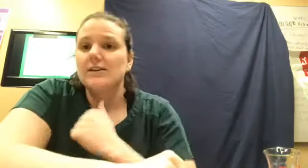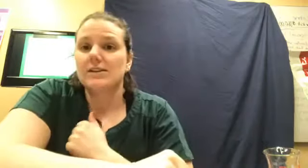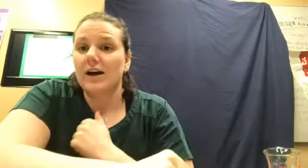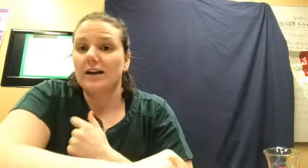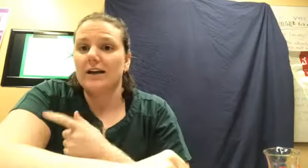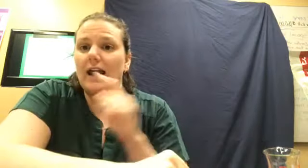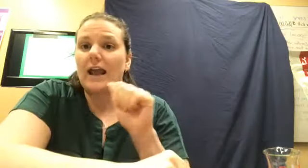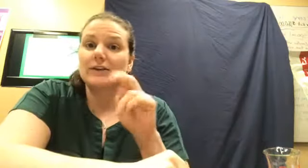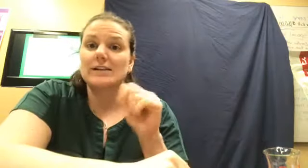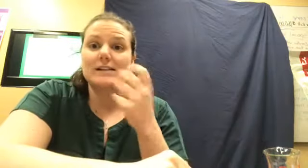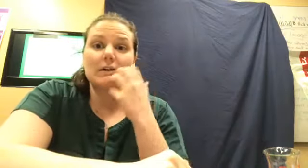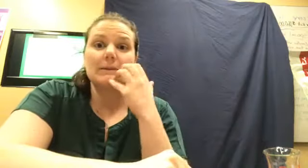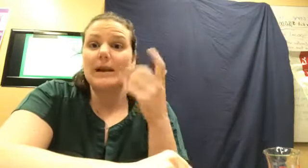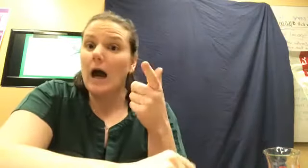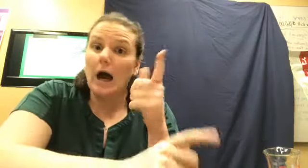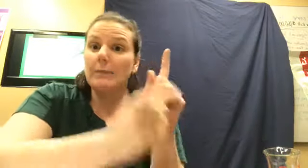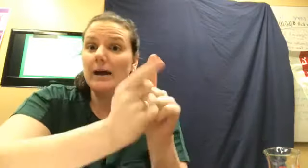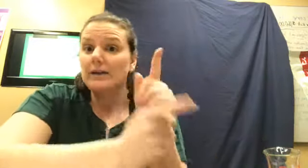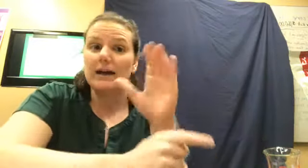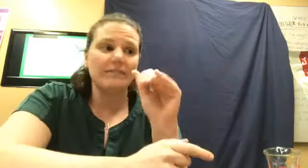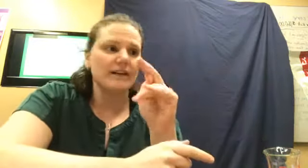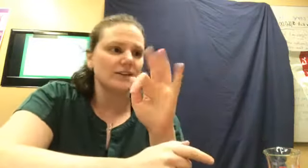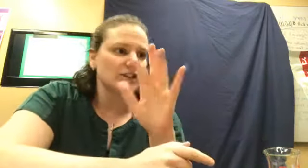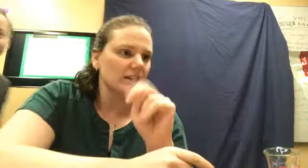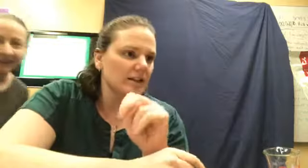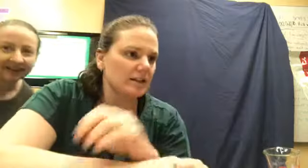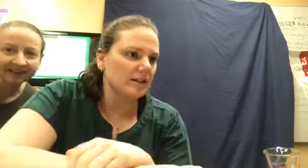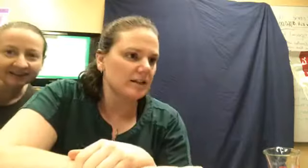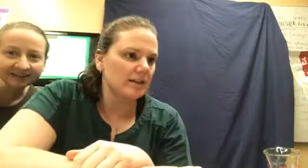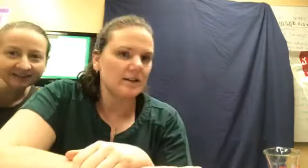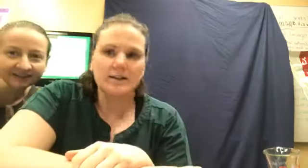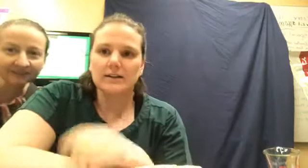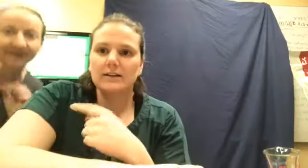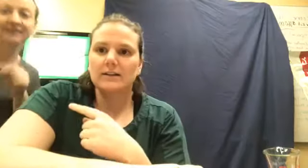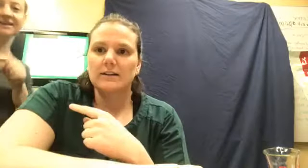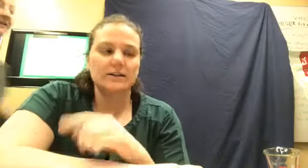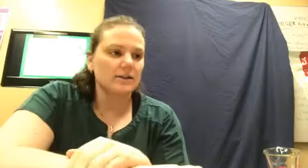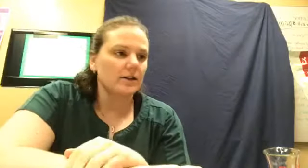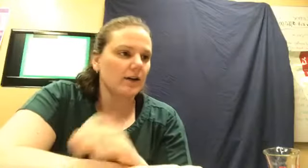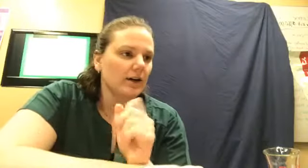Sorry, Andrea's screaming, Oh, I met you at convention. I think, is it the same? Yeah, yeah, yeah. Okay.